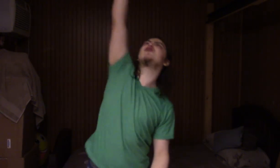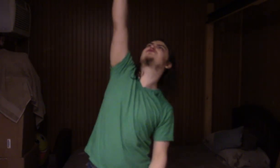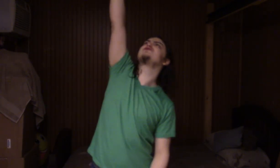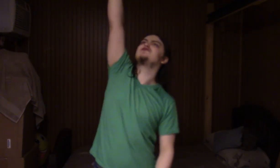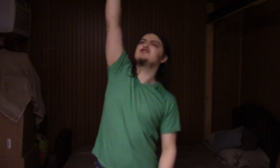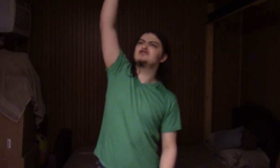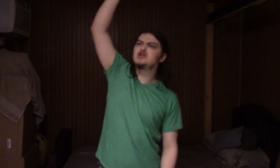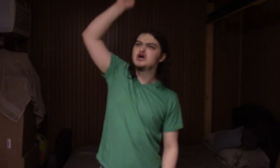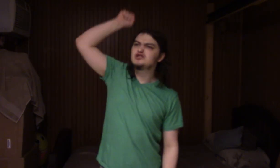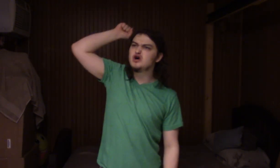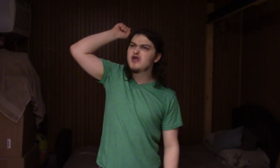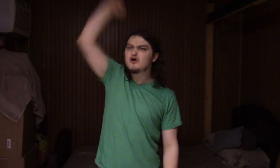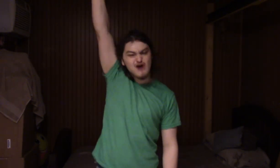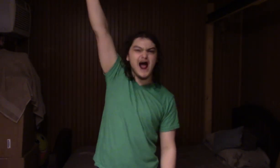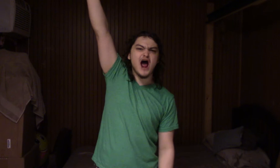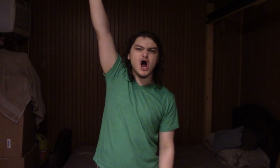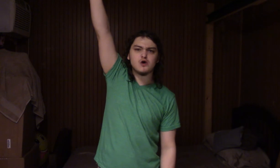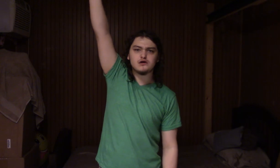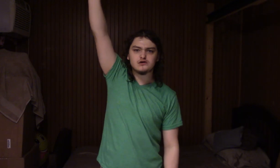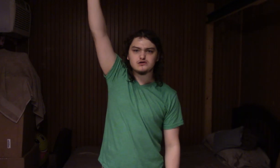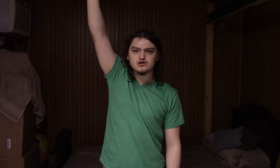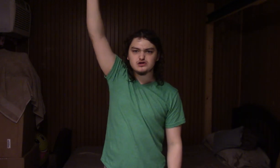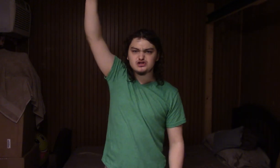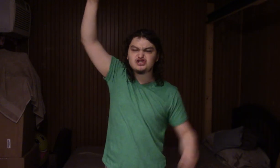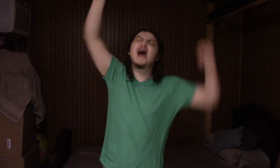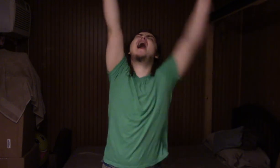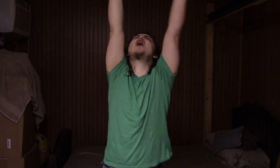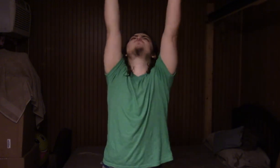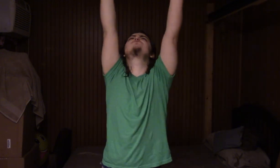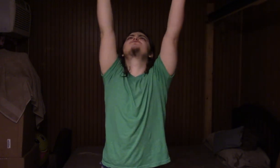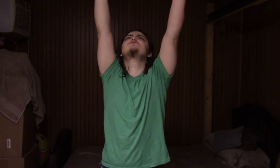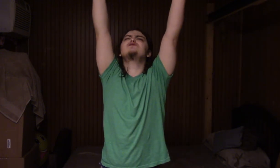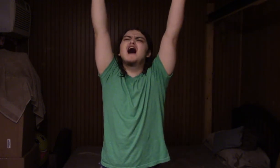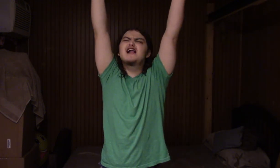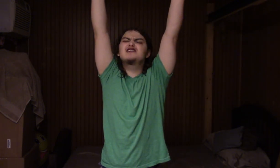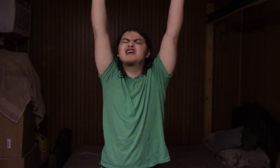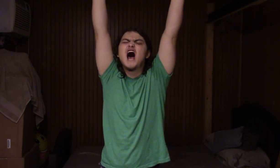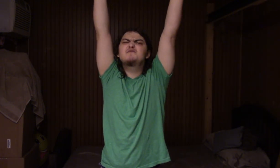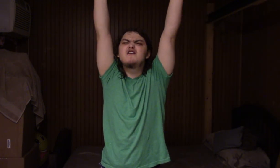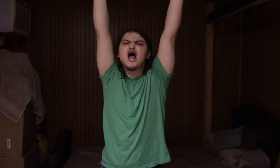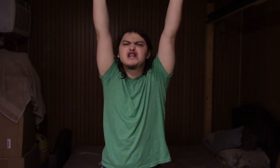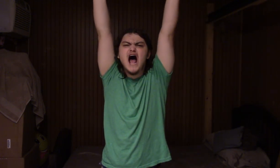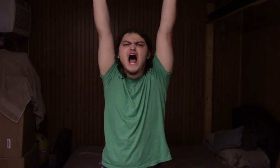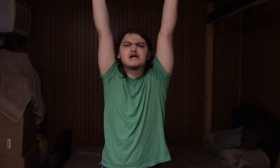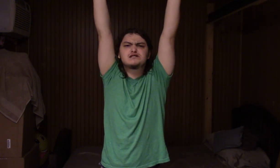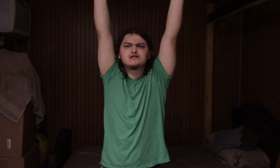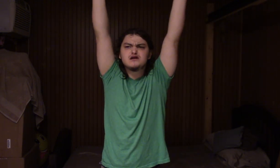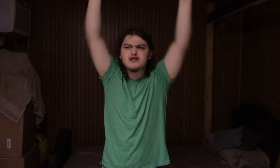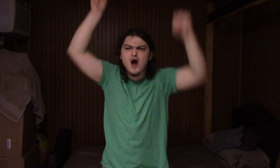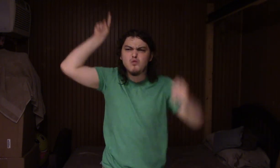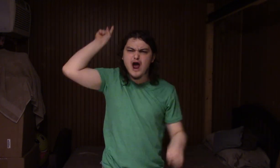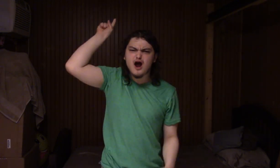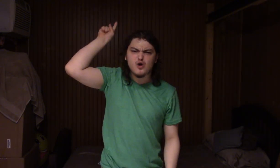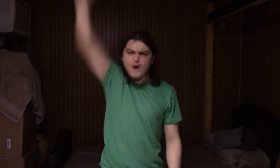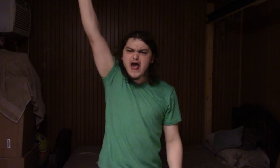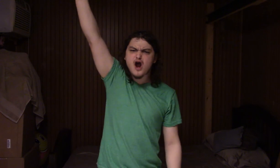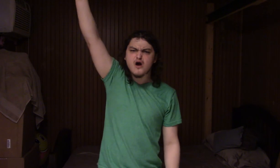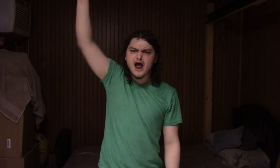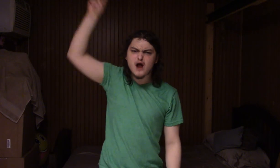to the crowd. Shout! I am told by your lungs! That we're queer! And,